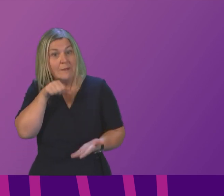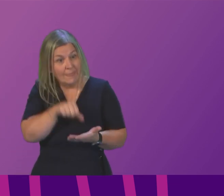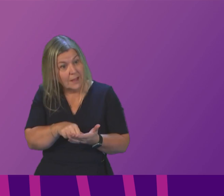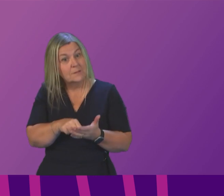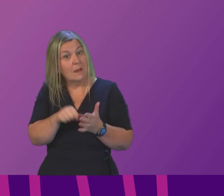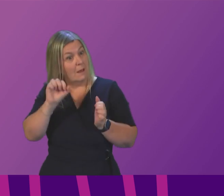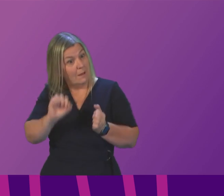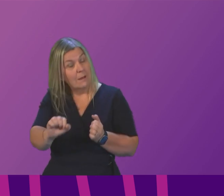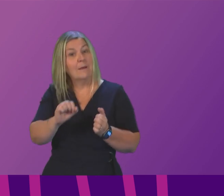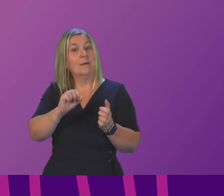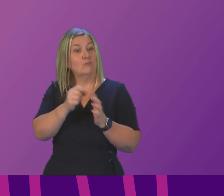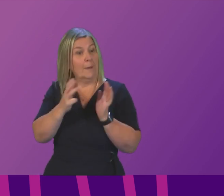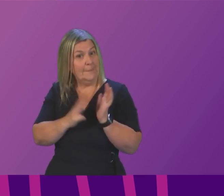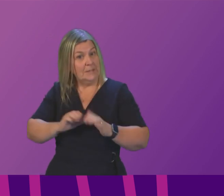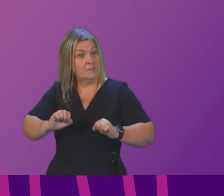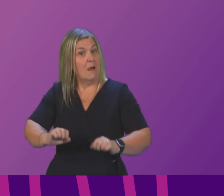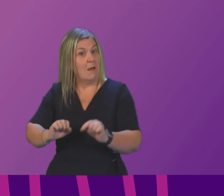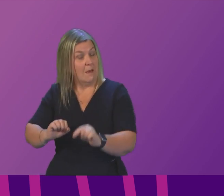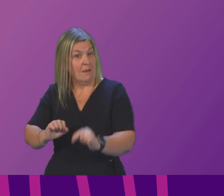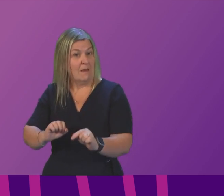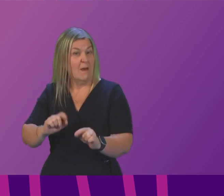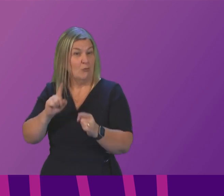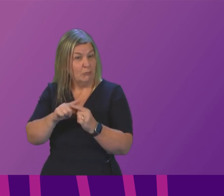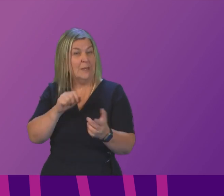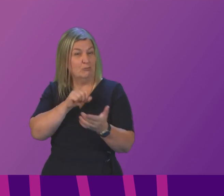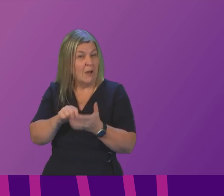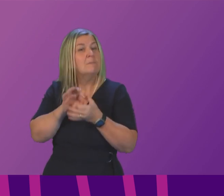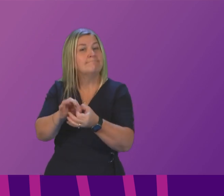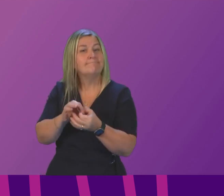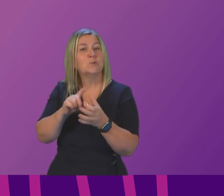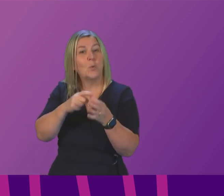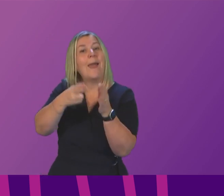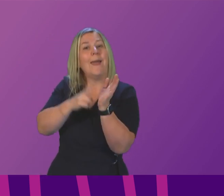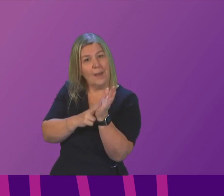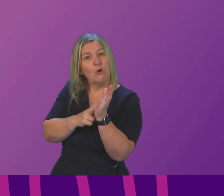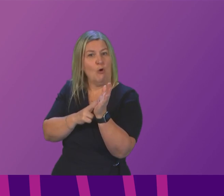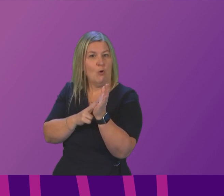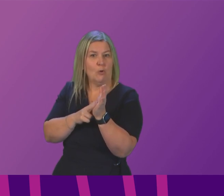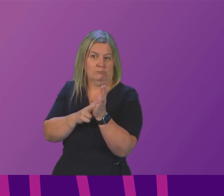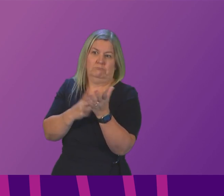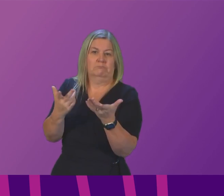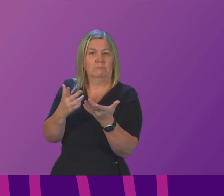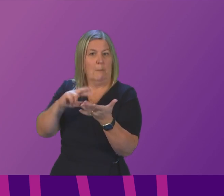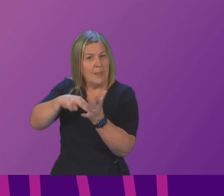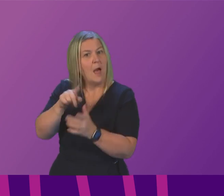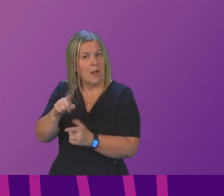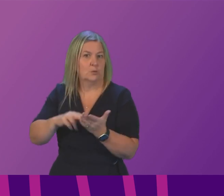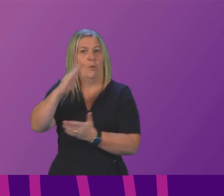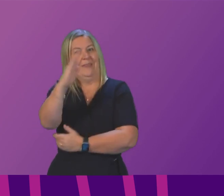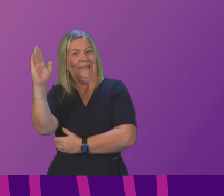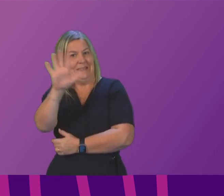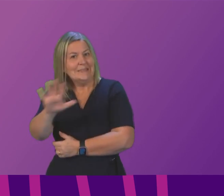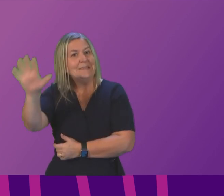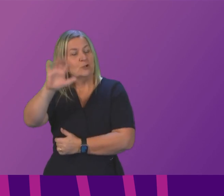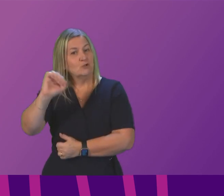on the ACORN project and the Scottish cluster to be overturned so that we can get back on track with carbon capture and not allow his